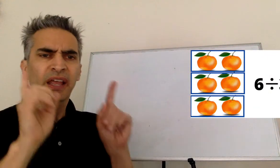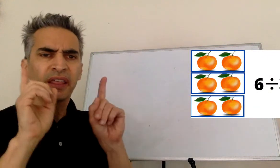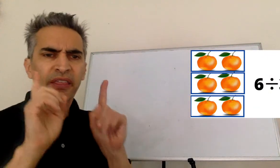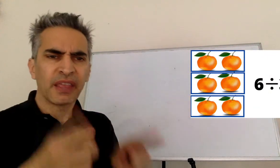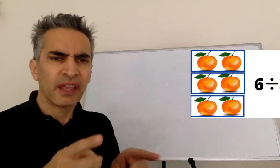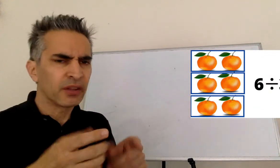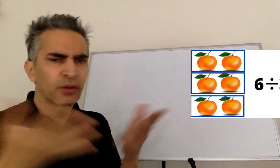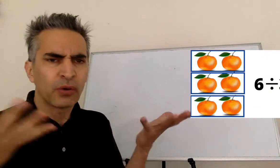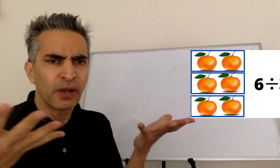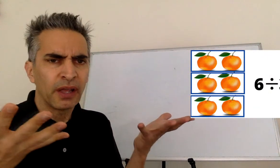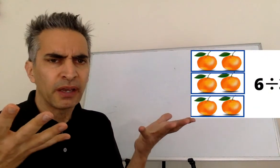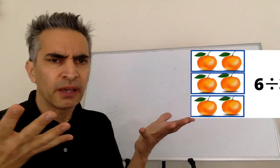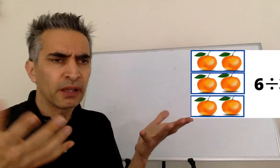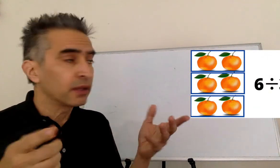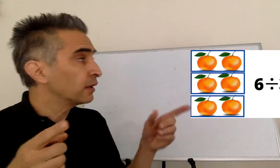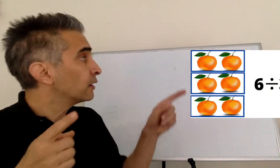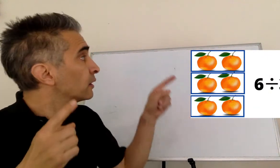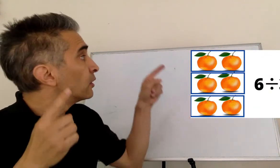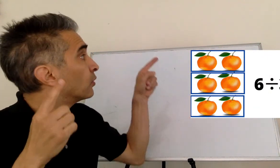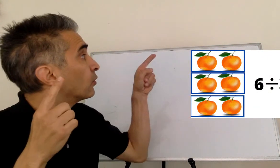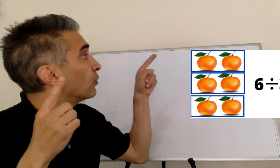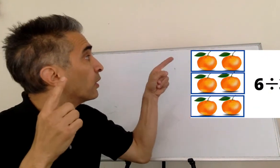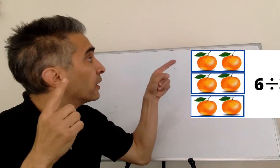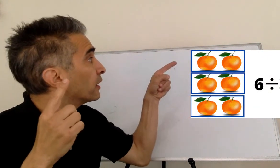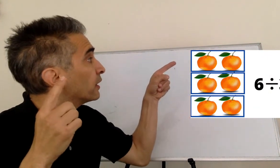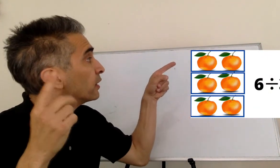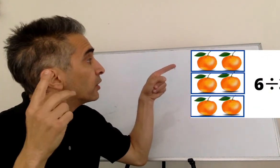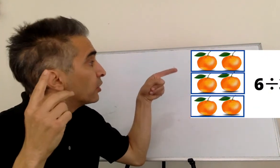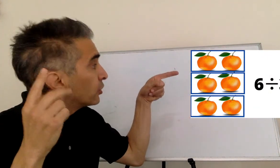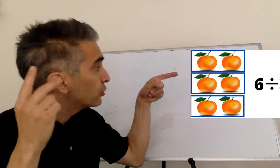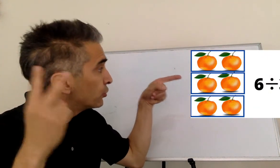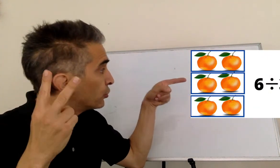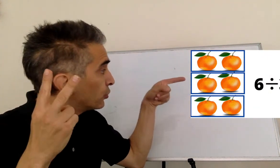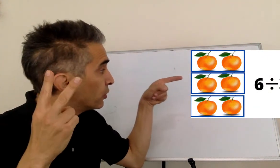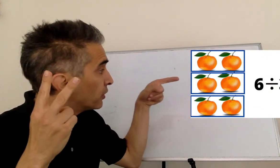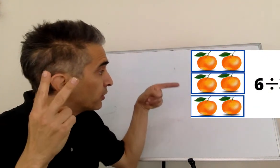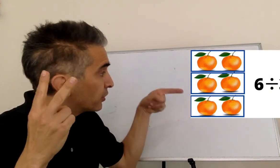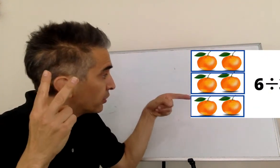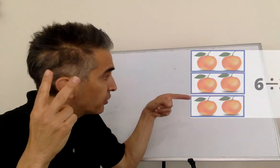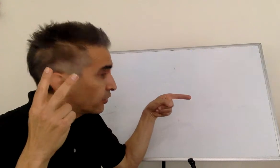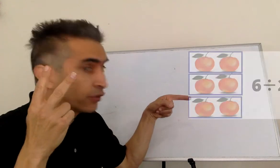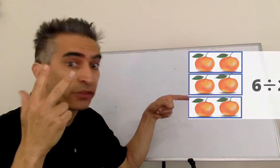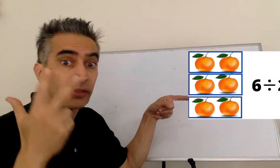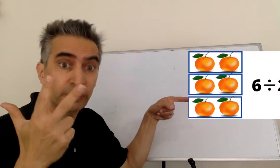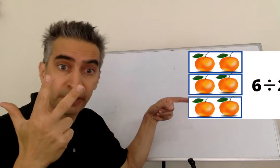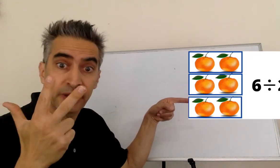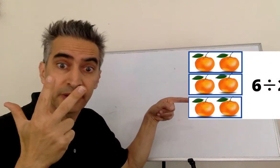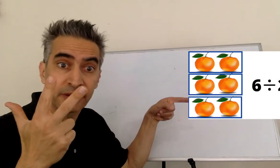The answer is, let's see, one, two, three. Three.